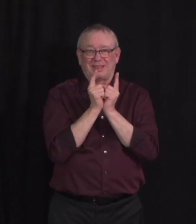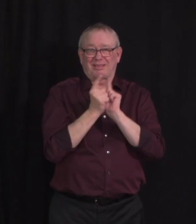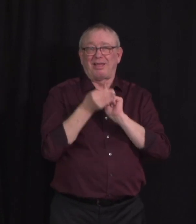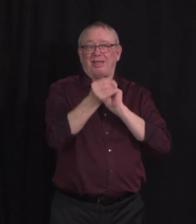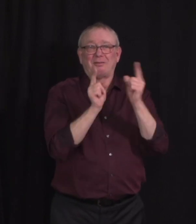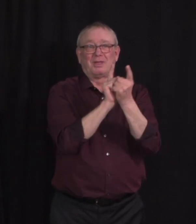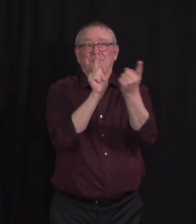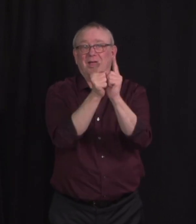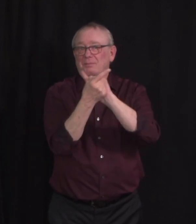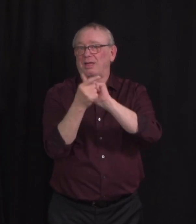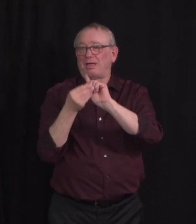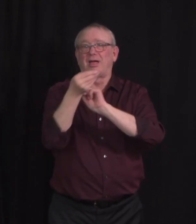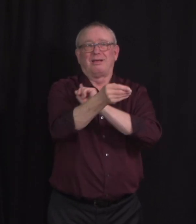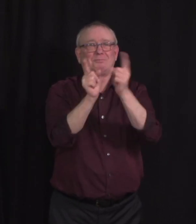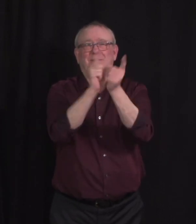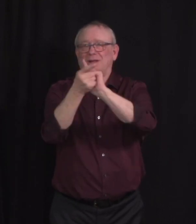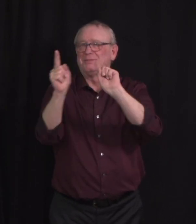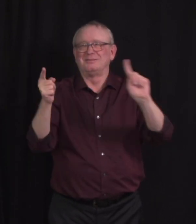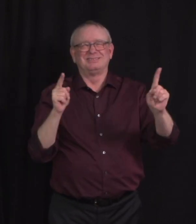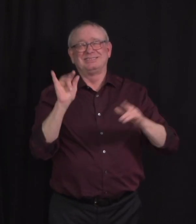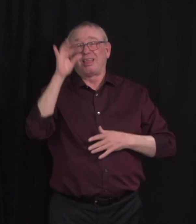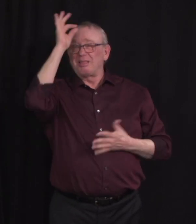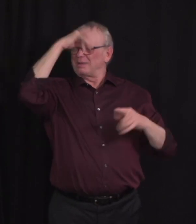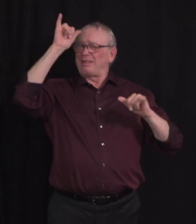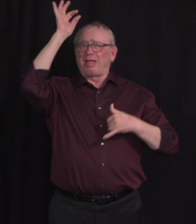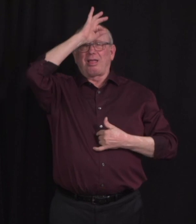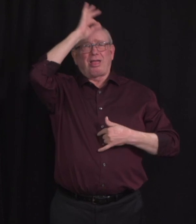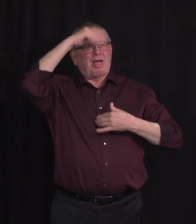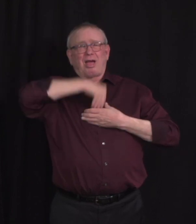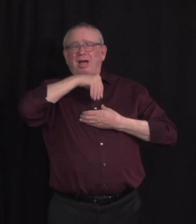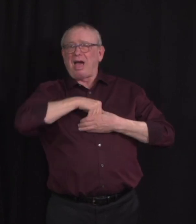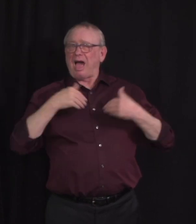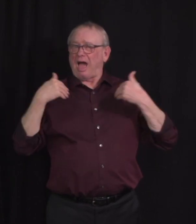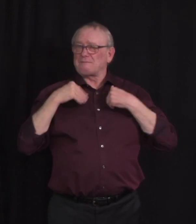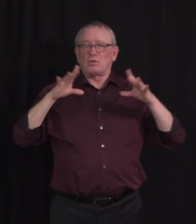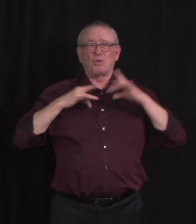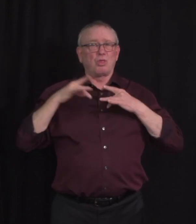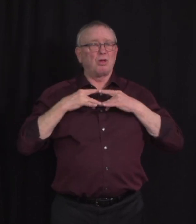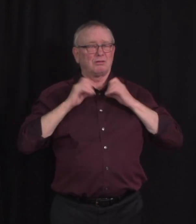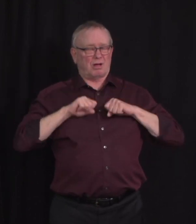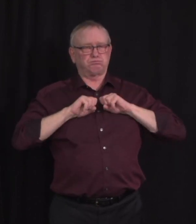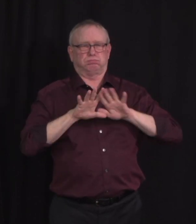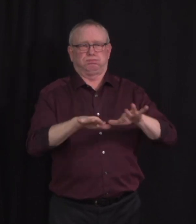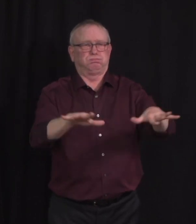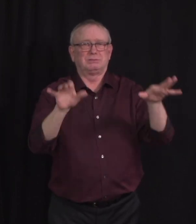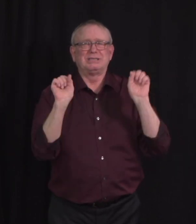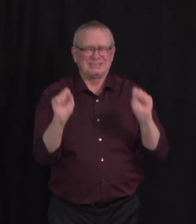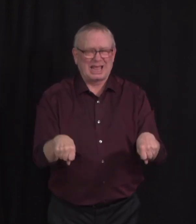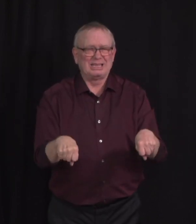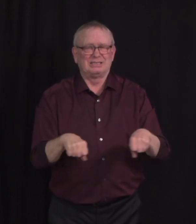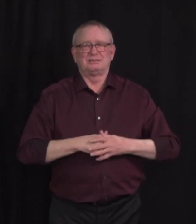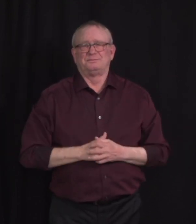onward to more friends, family, colleagues and those we don't even know. All transmissions in this example happened